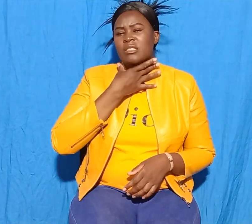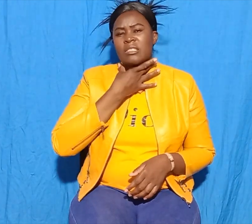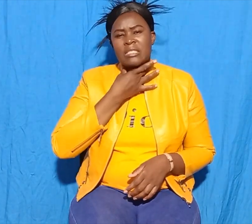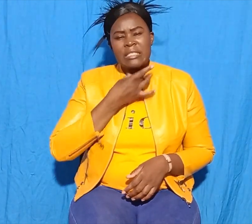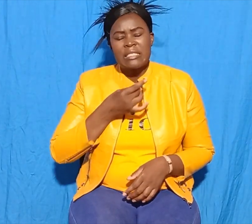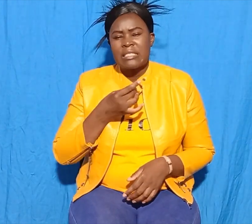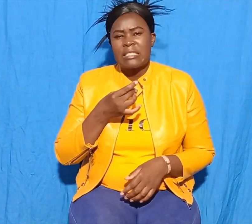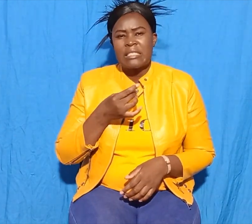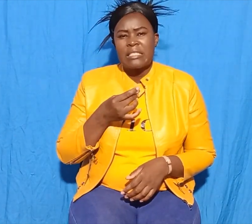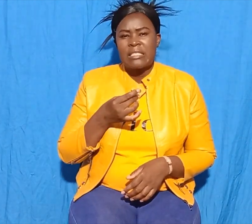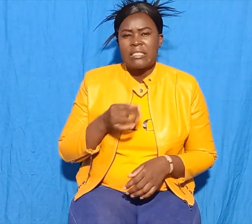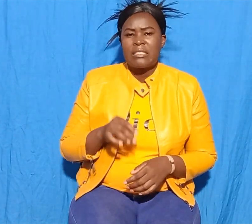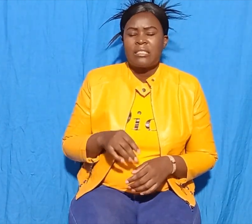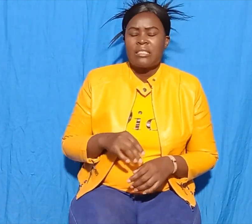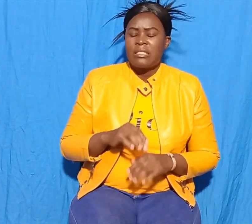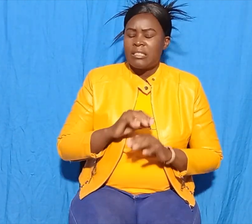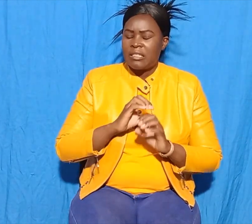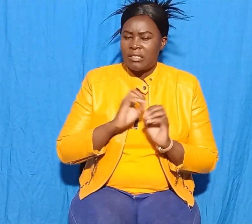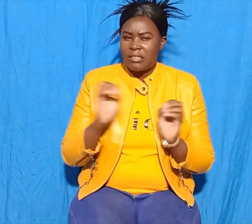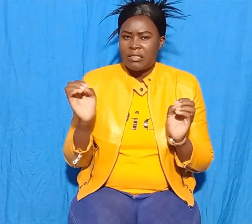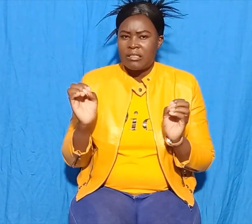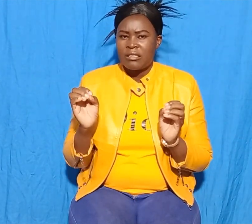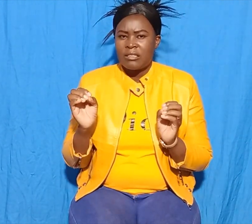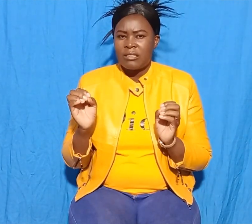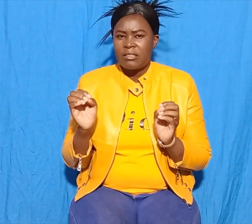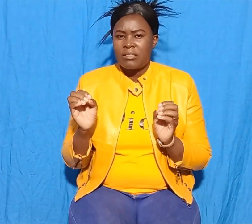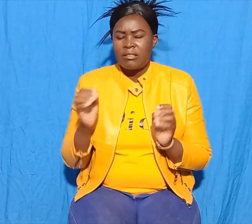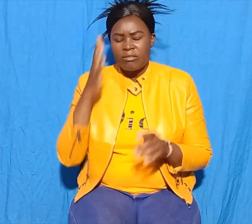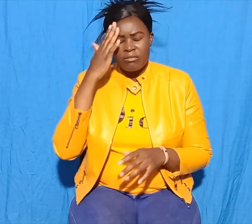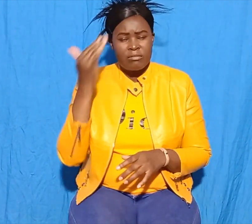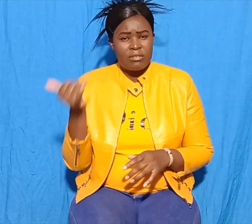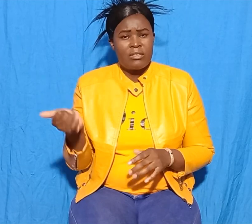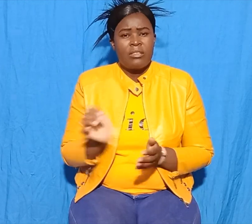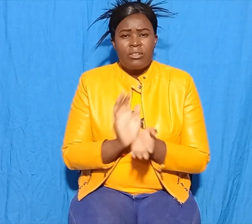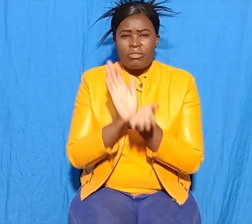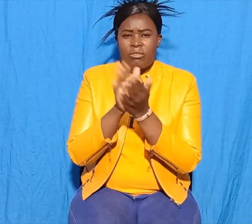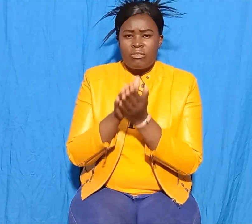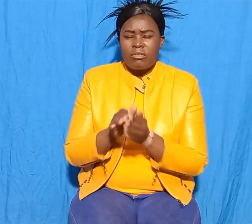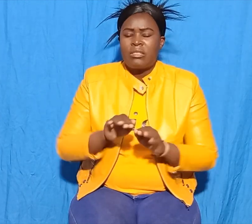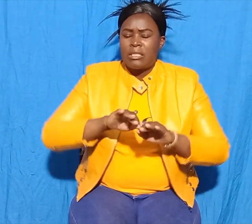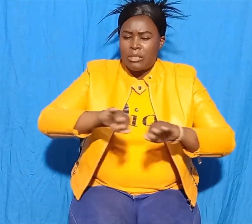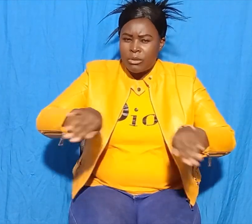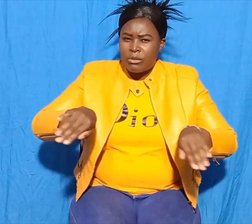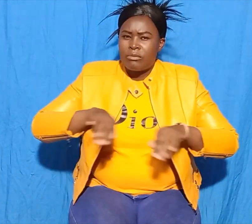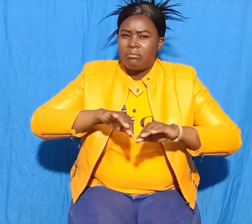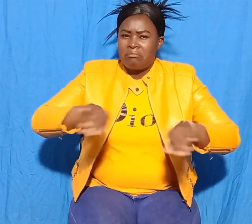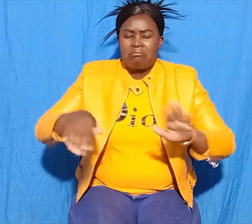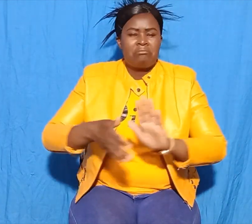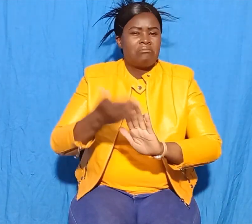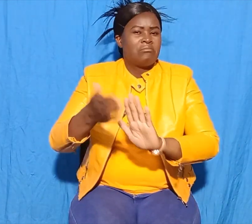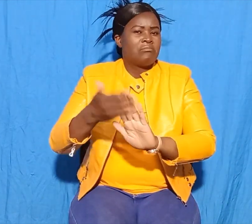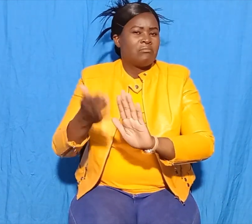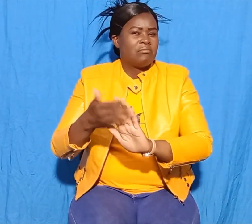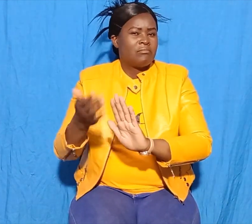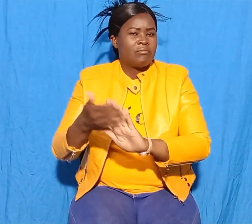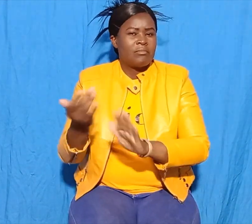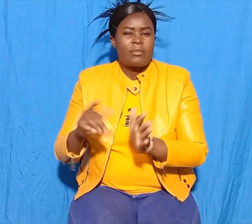because the crocodile swam very quickly. But soon, he liked it